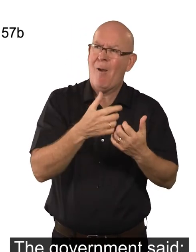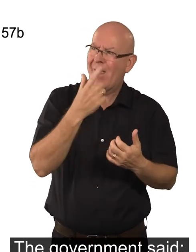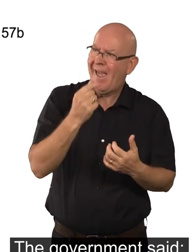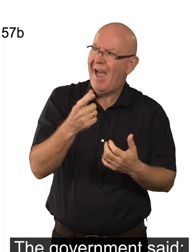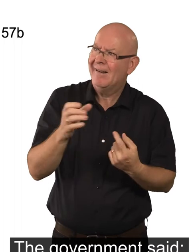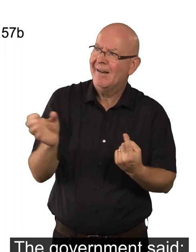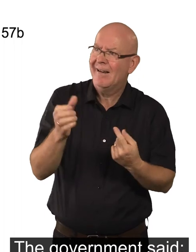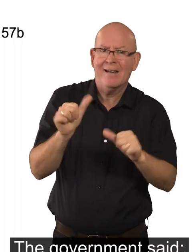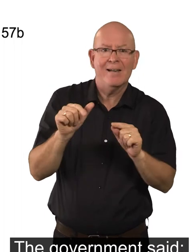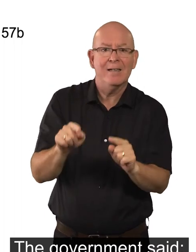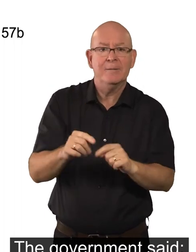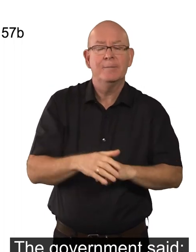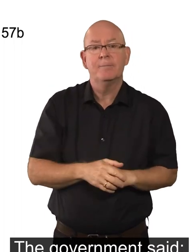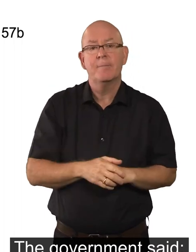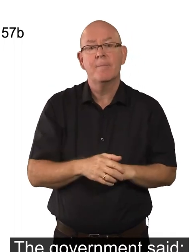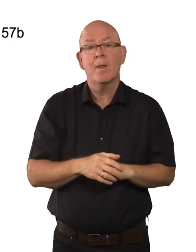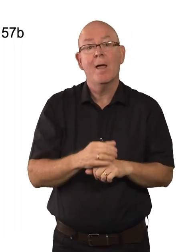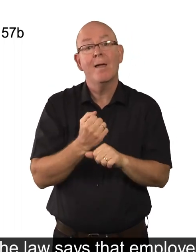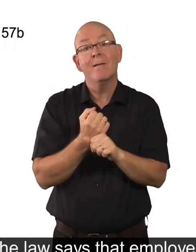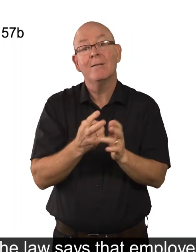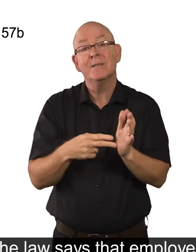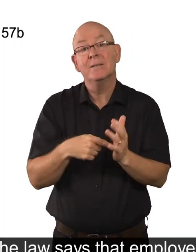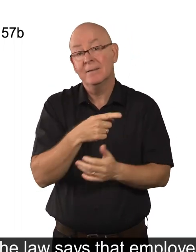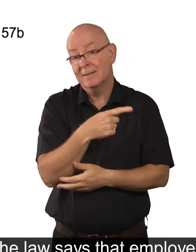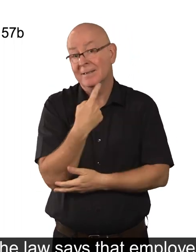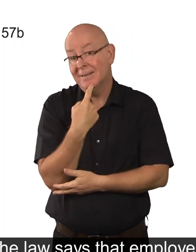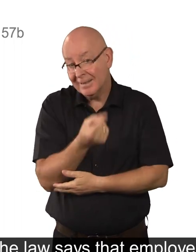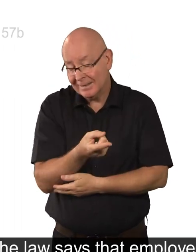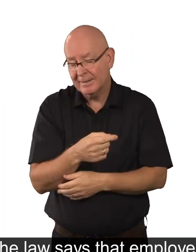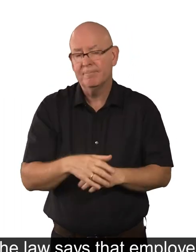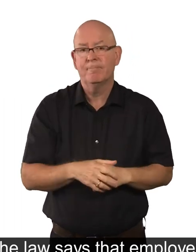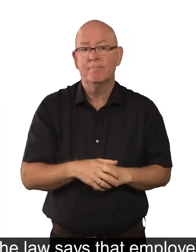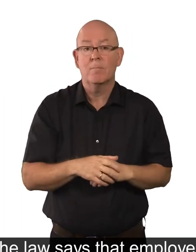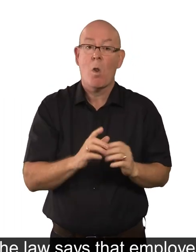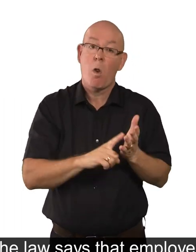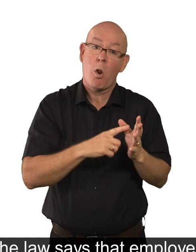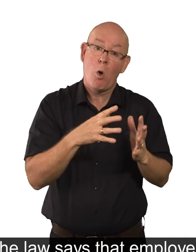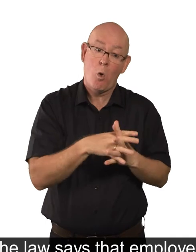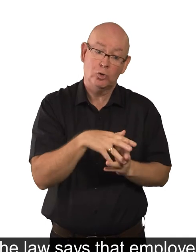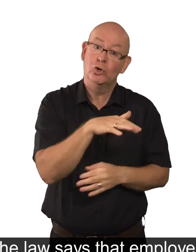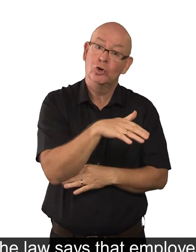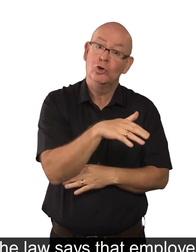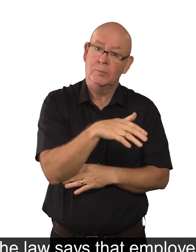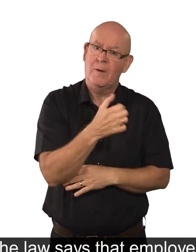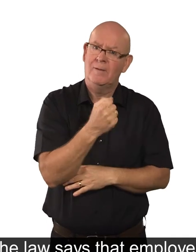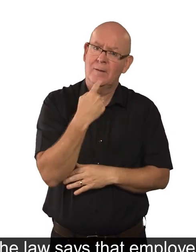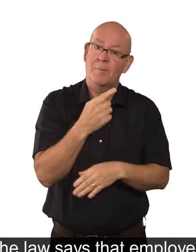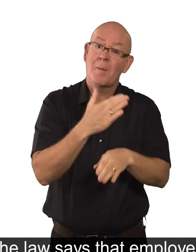government said that employers must treat all people